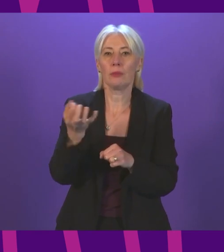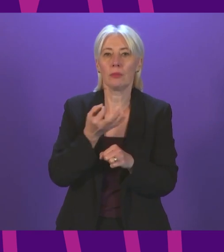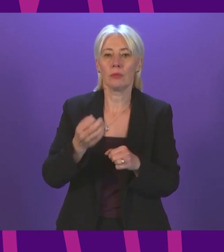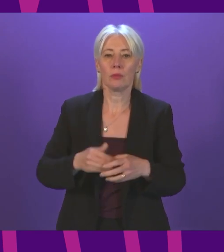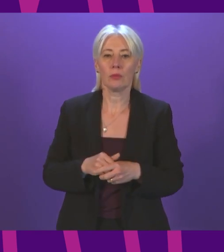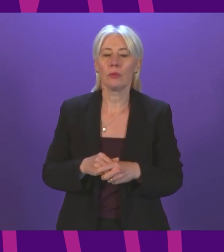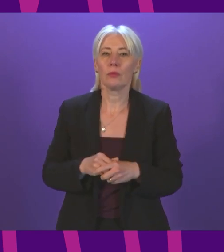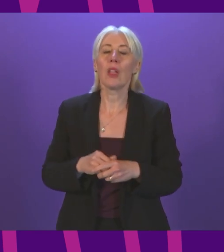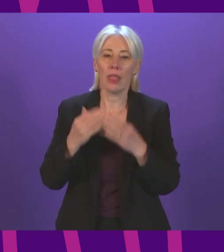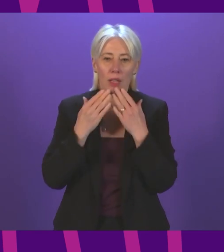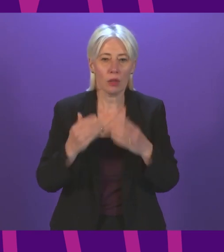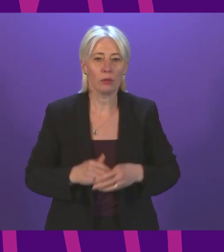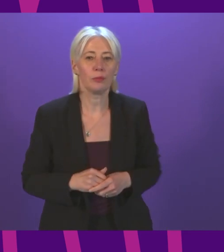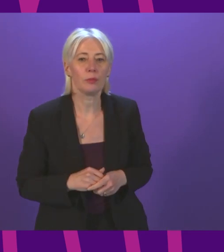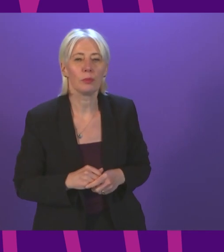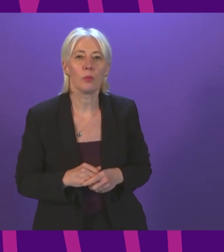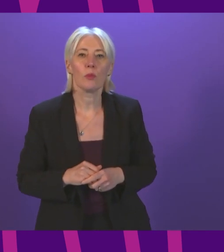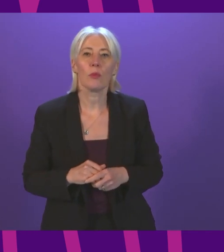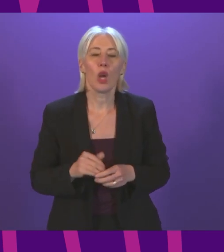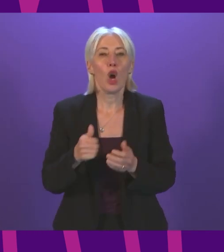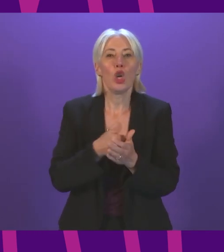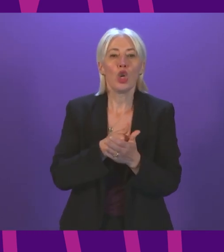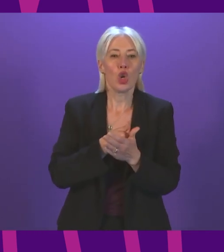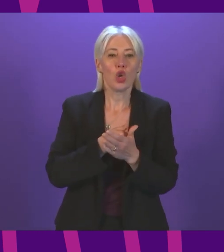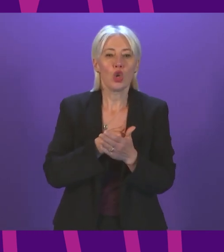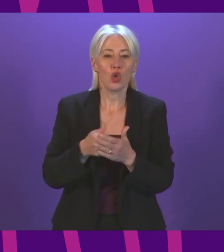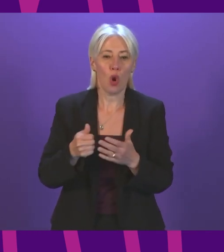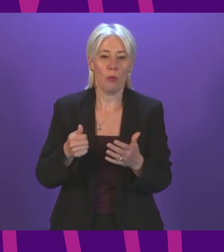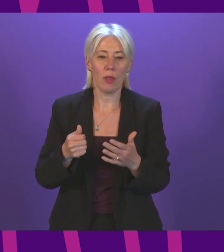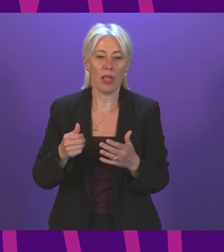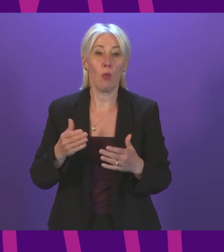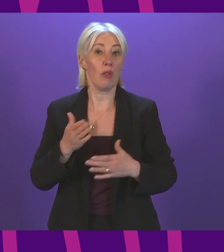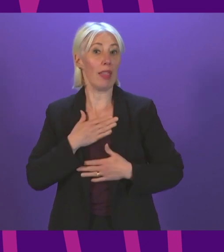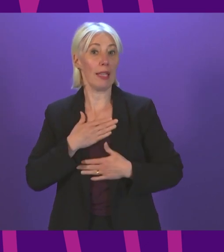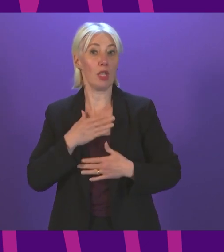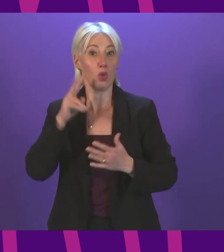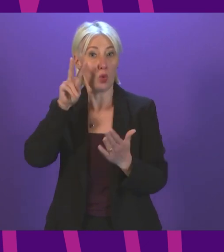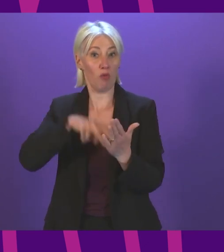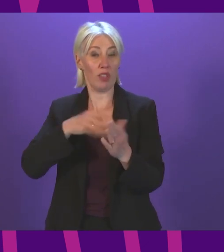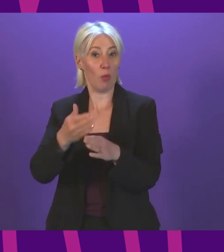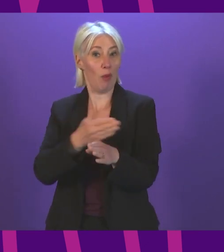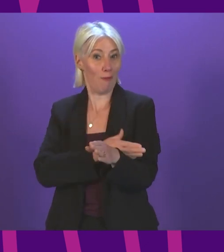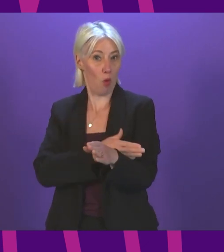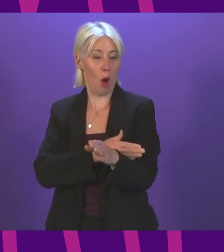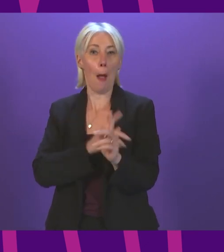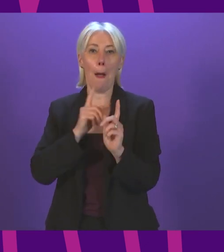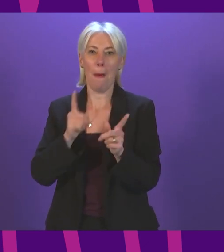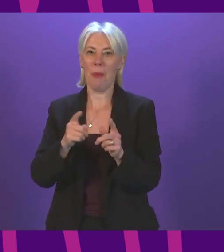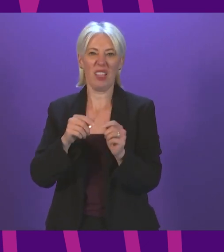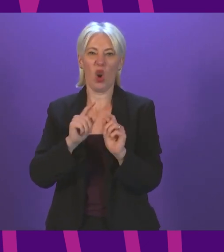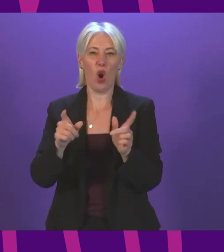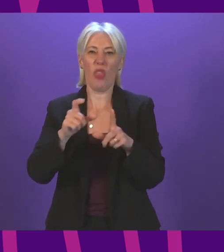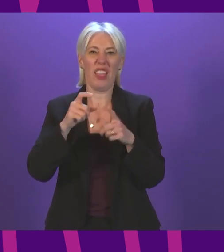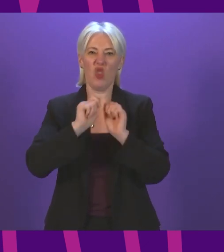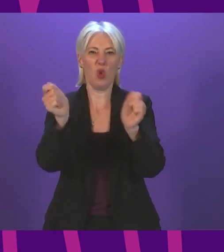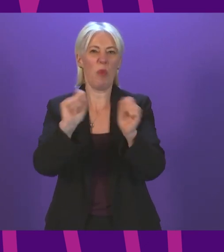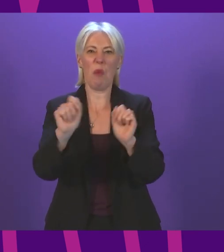normally have welcome advanced sight of the Health Secretary's statement, but on this occasion it was published on the front page of the Daily